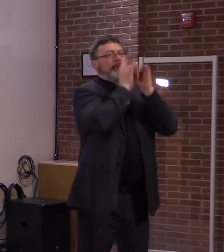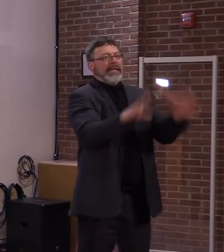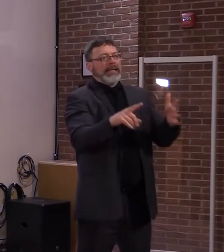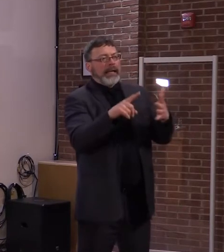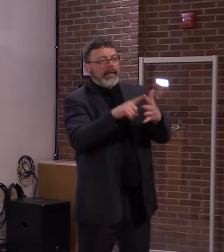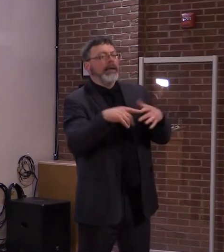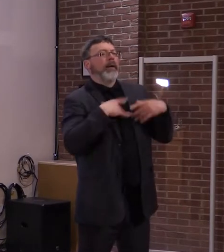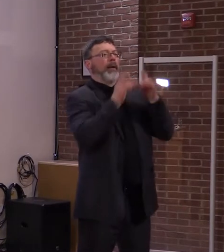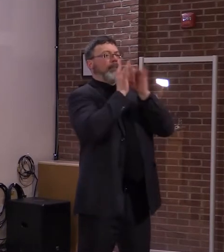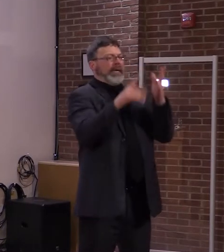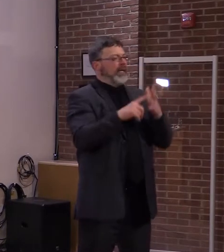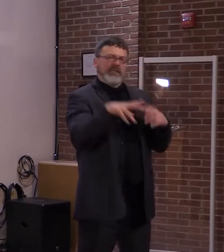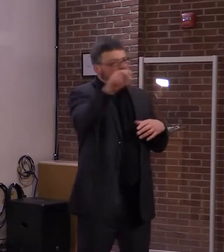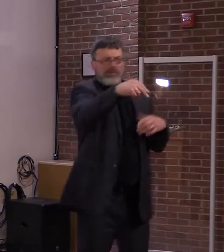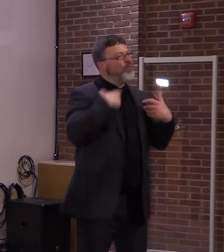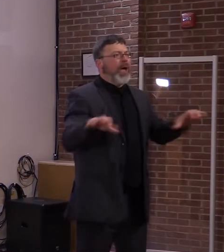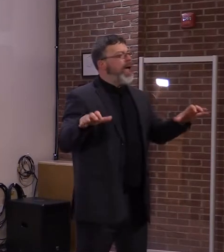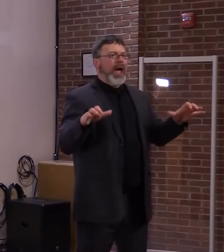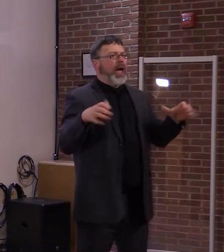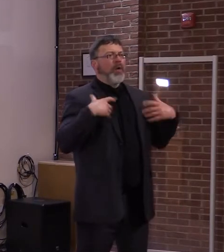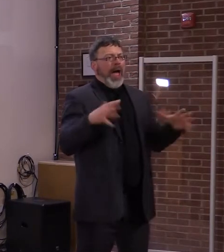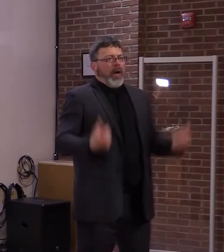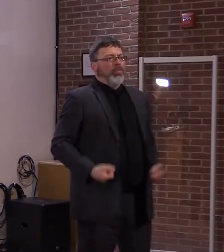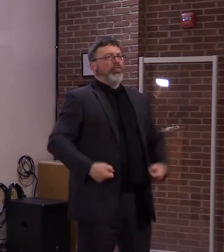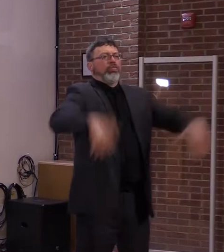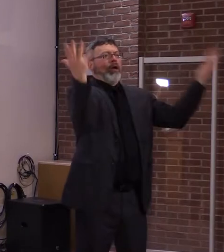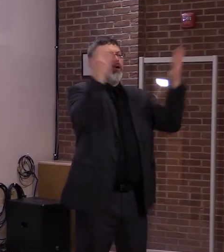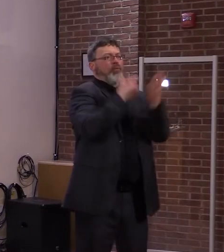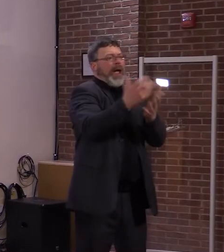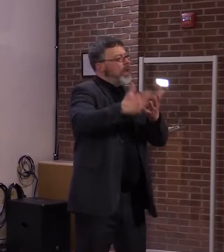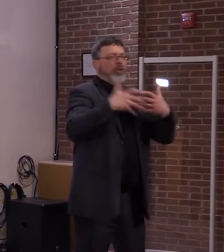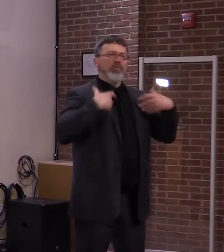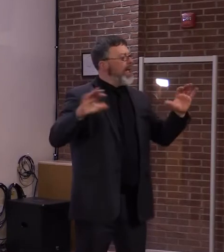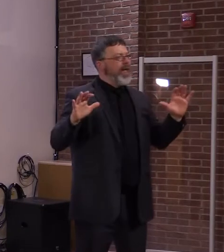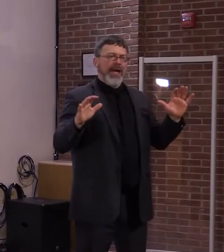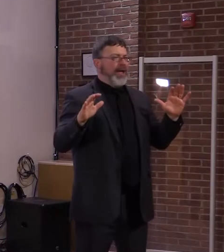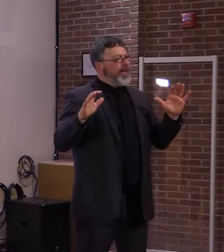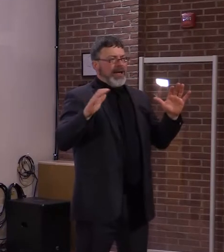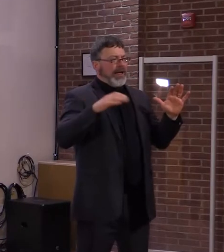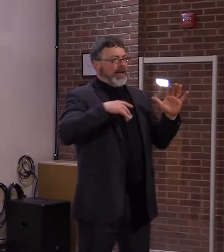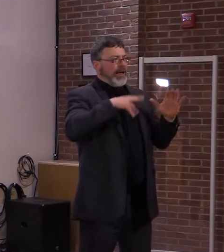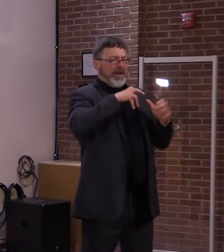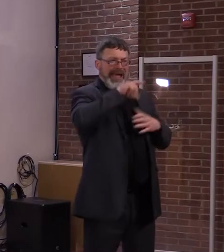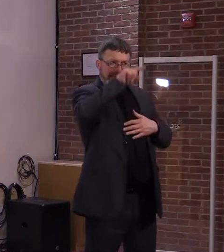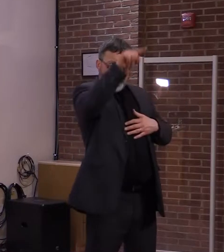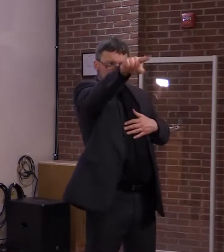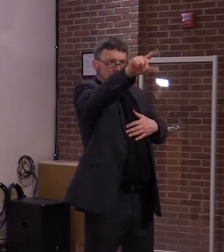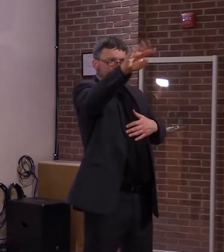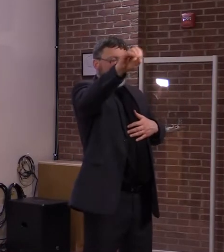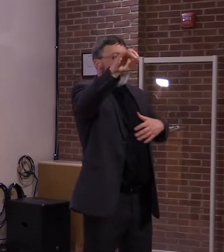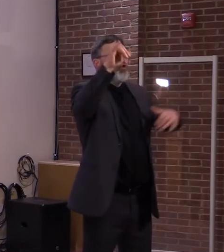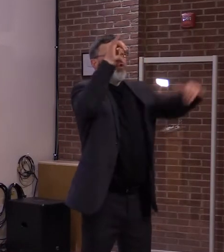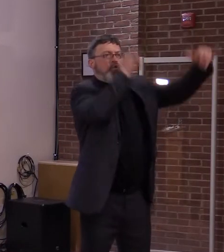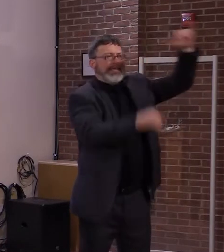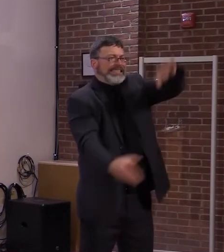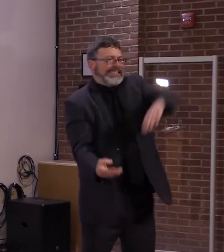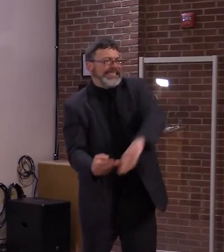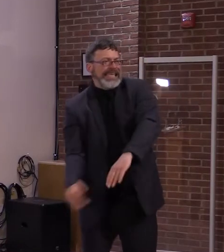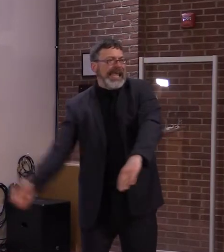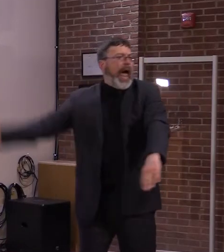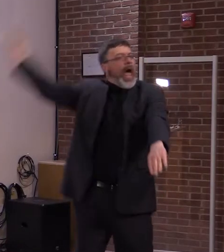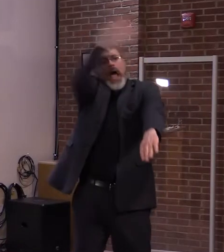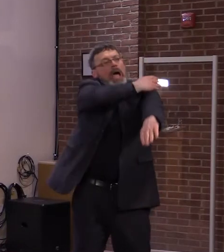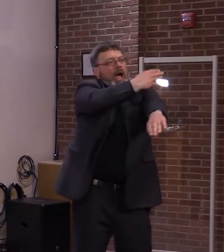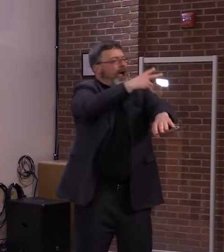things different in Vermont, we want a different trajectory, a different path forward, then we better invest with the money we